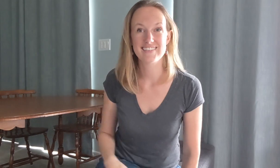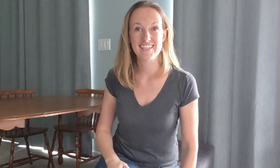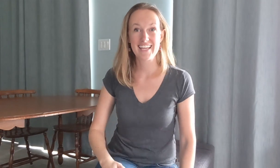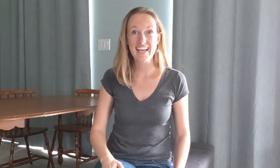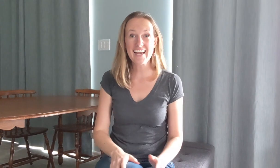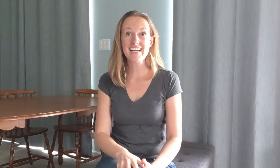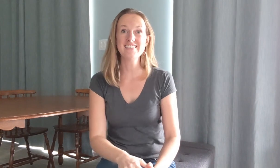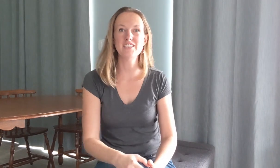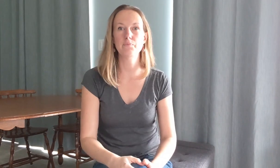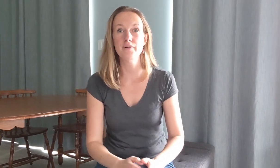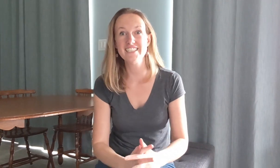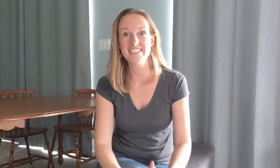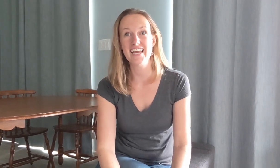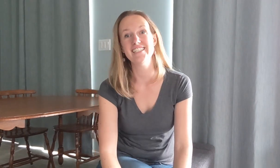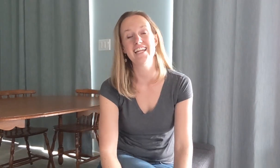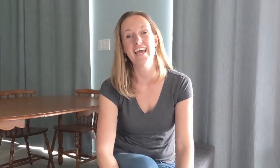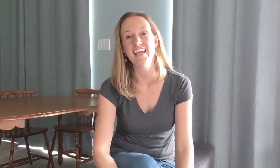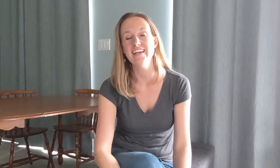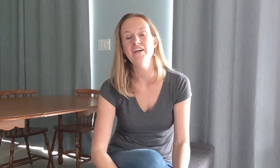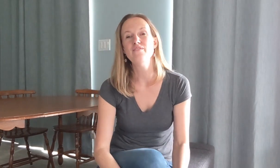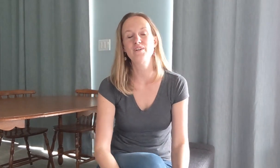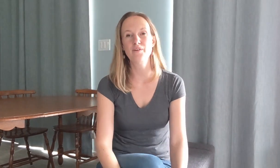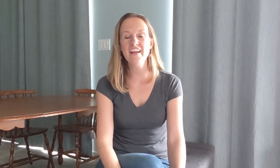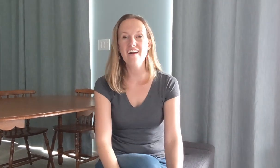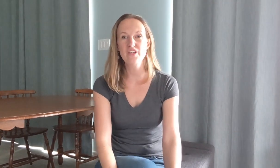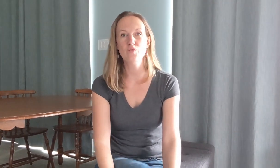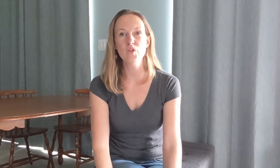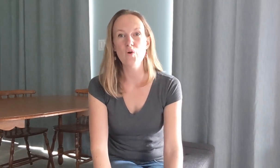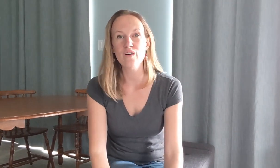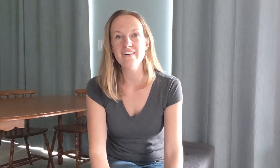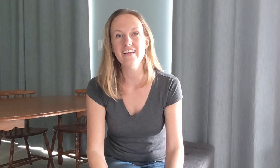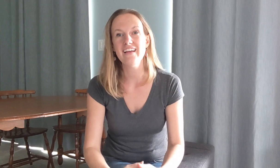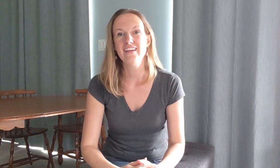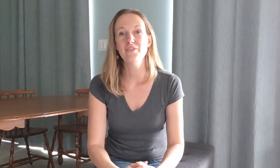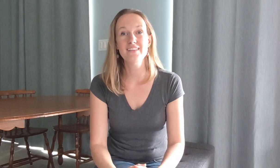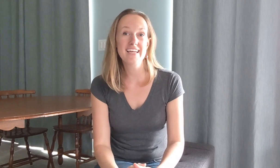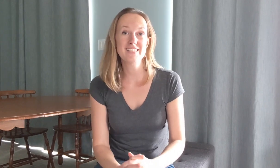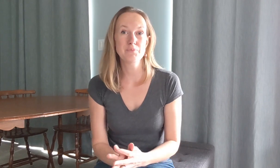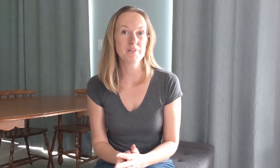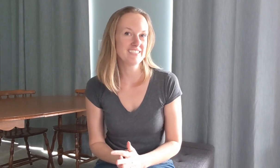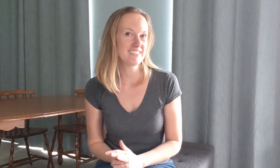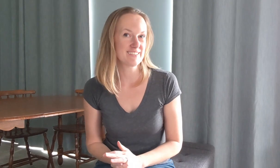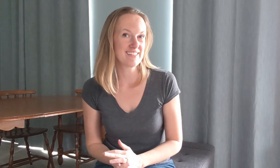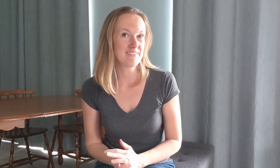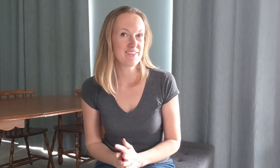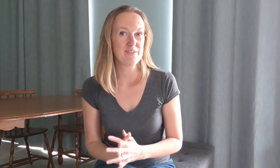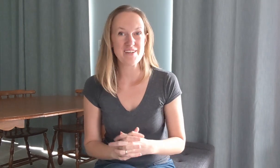hey guys it's bridge day today for great are you lord you will like this bridge there's only a few new